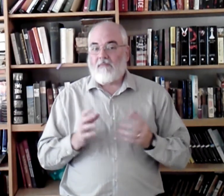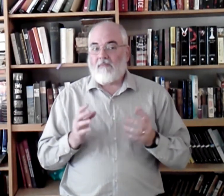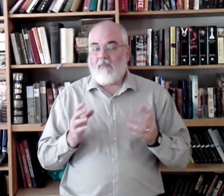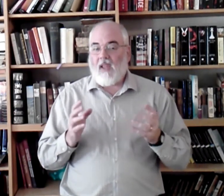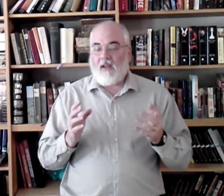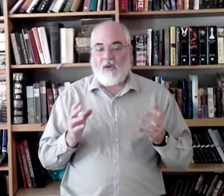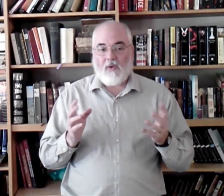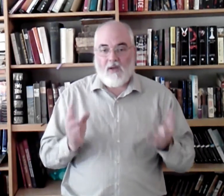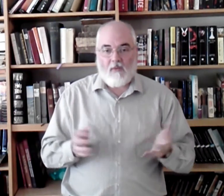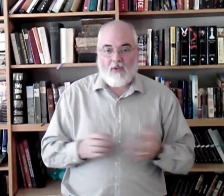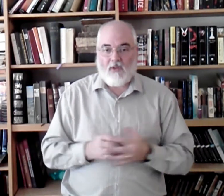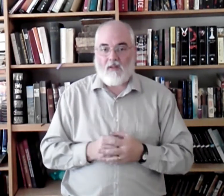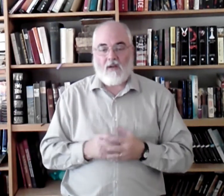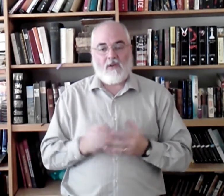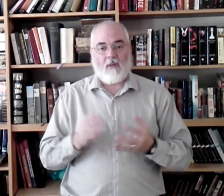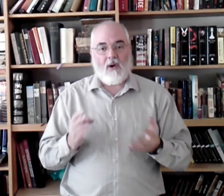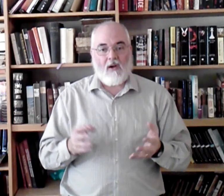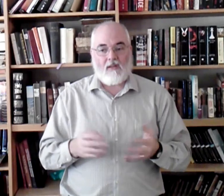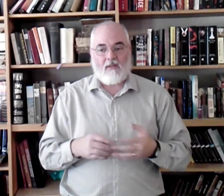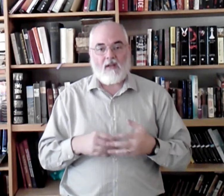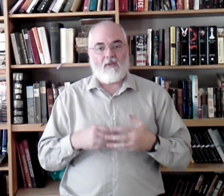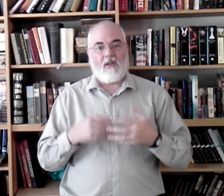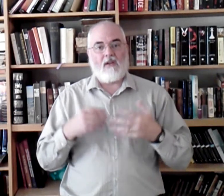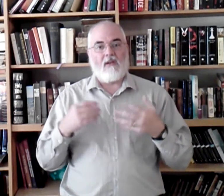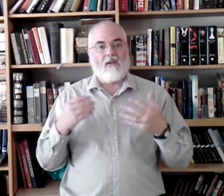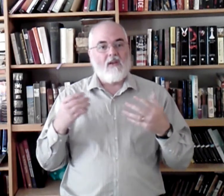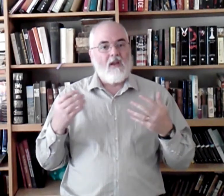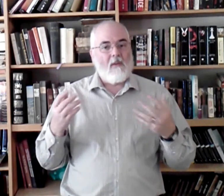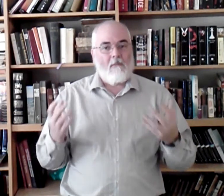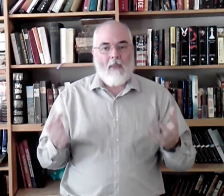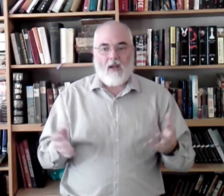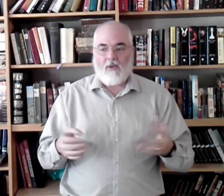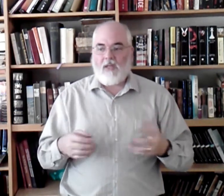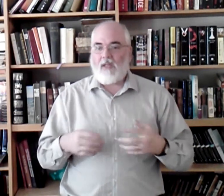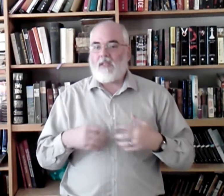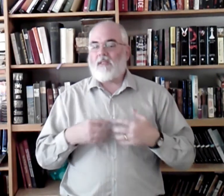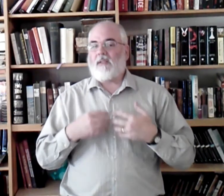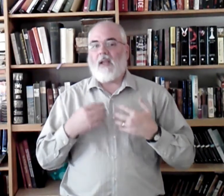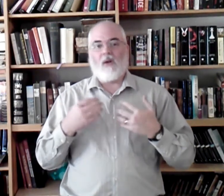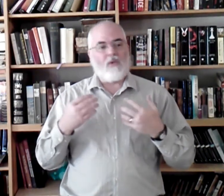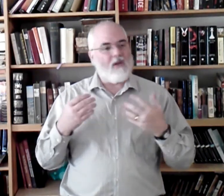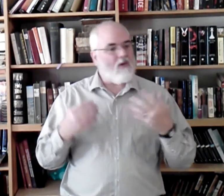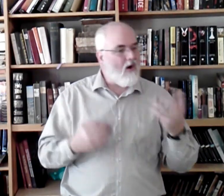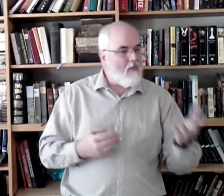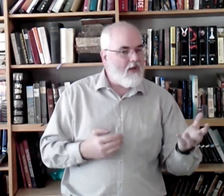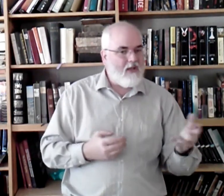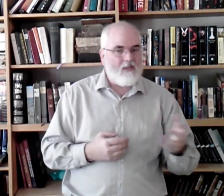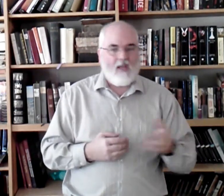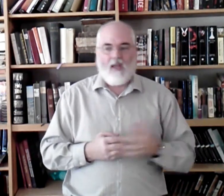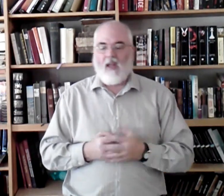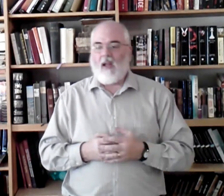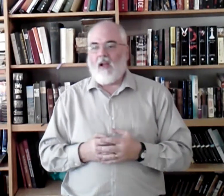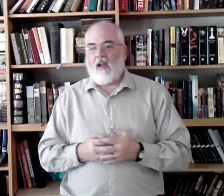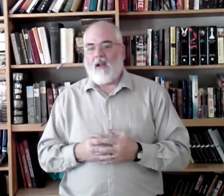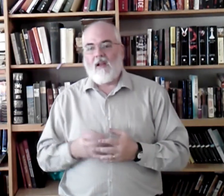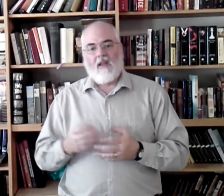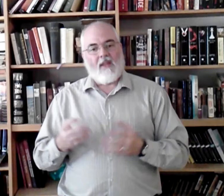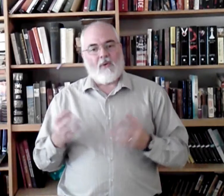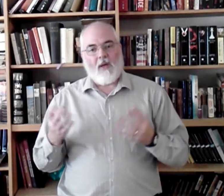They don't hear music. They don't hear parts. They don't hear melodies. They don't hear harmonies. They don't hear